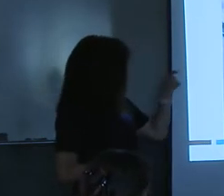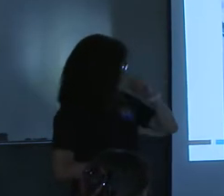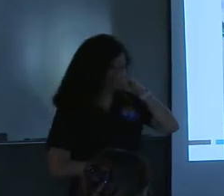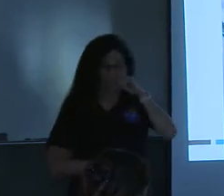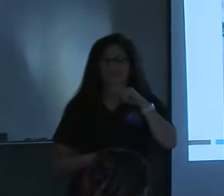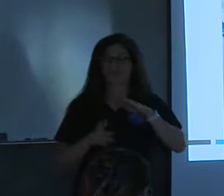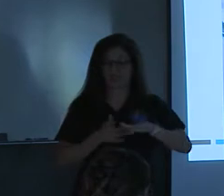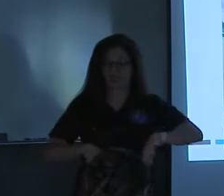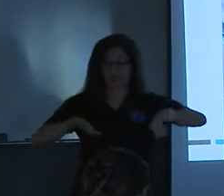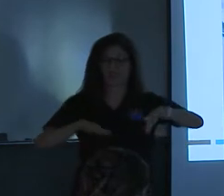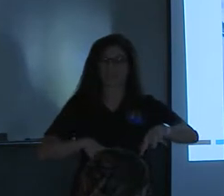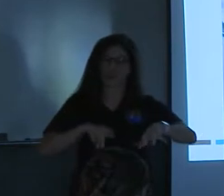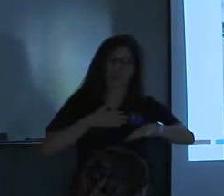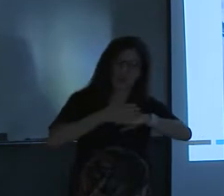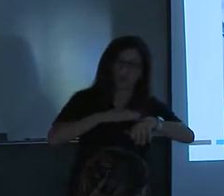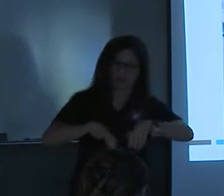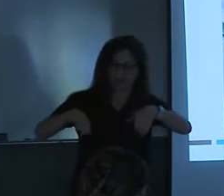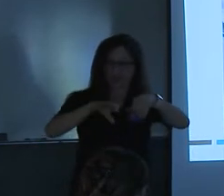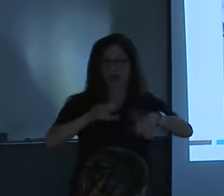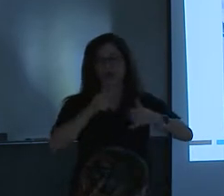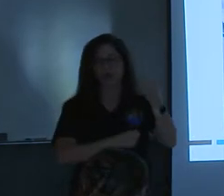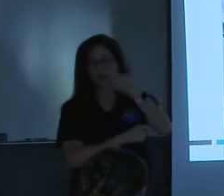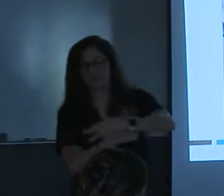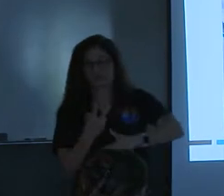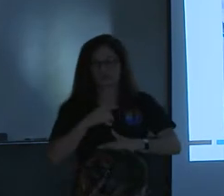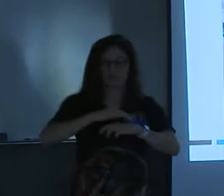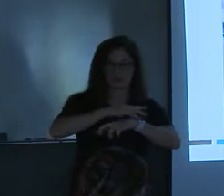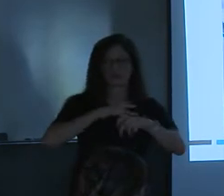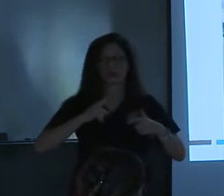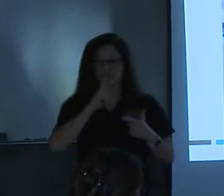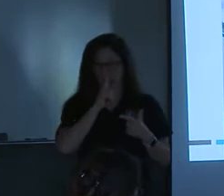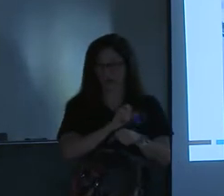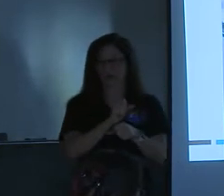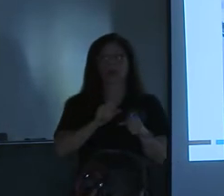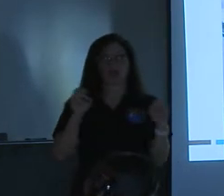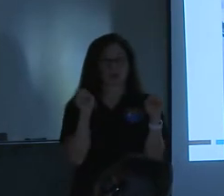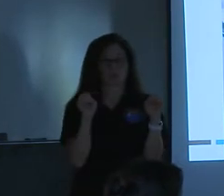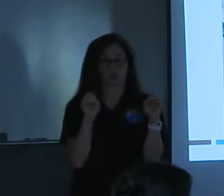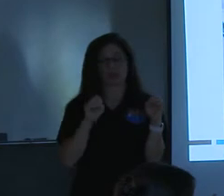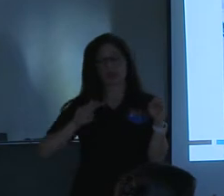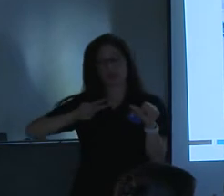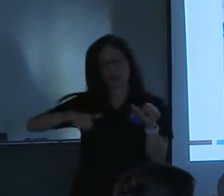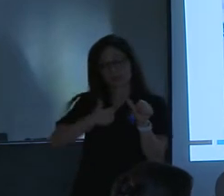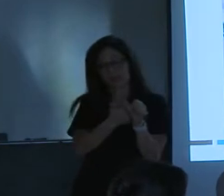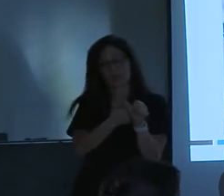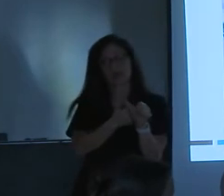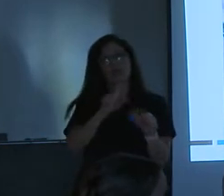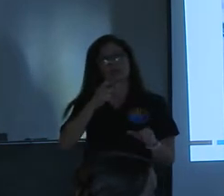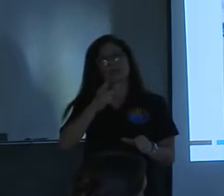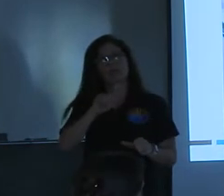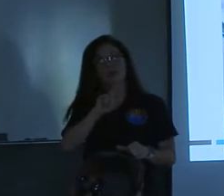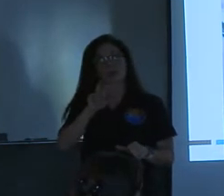overwhelmed with logs and other debris. And this is actually an emergency spillway or a secondary spillway. So we